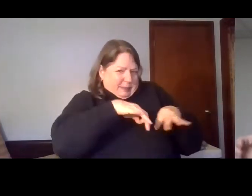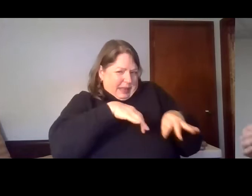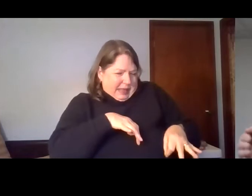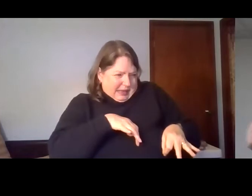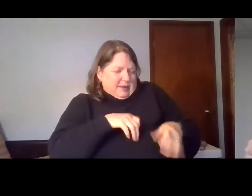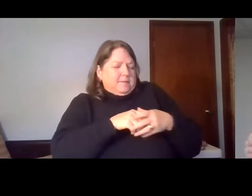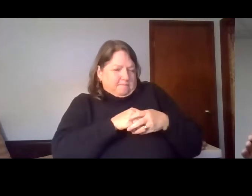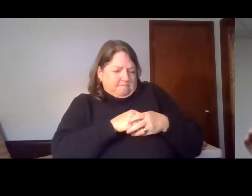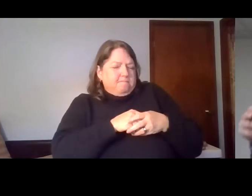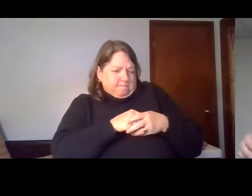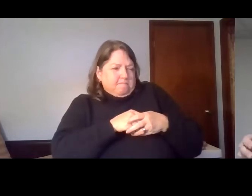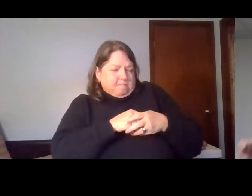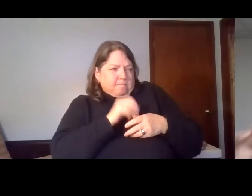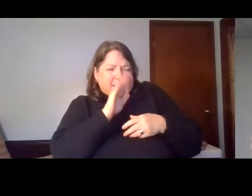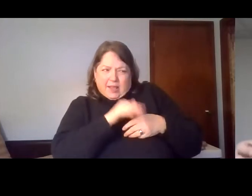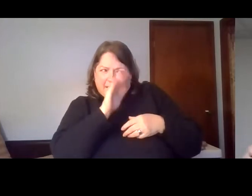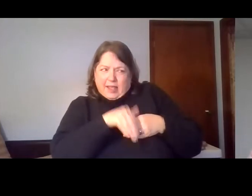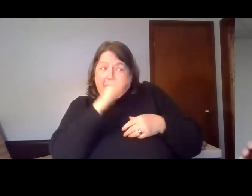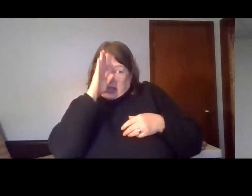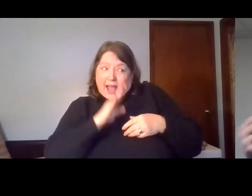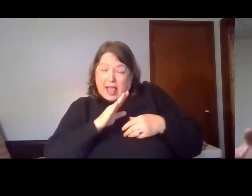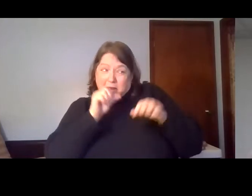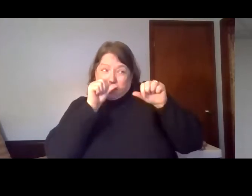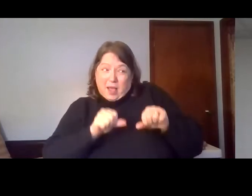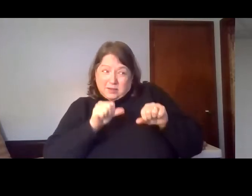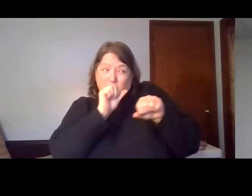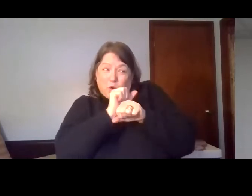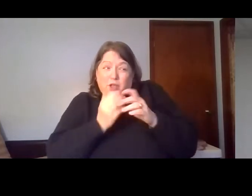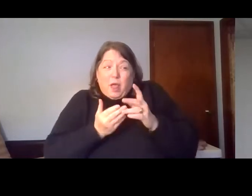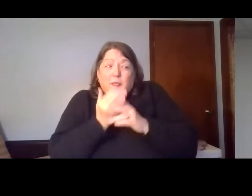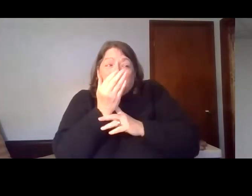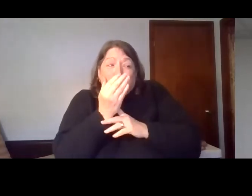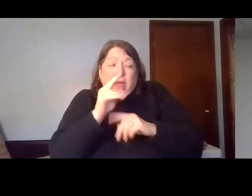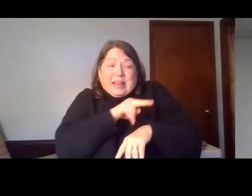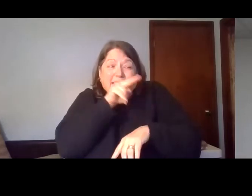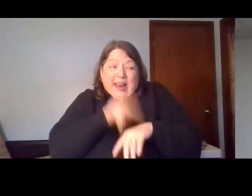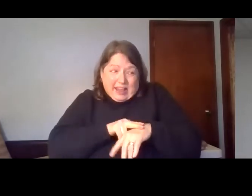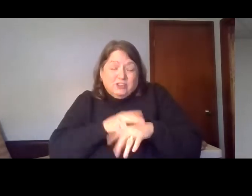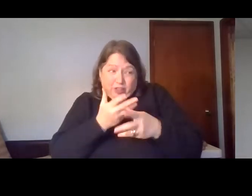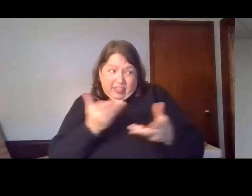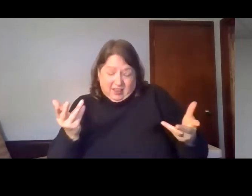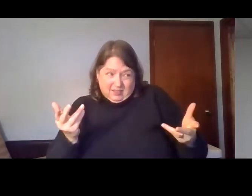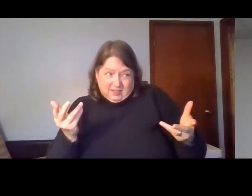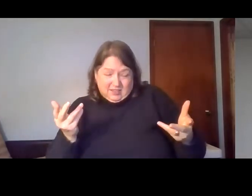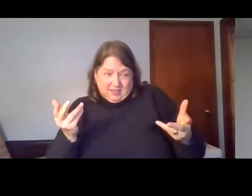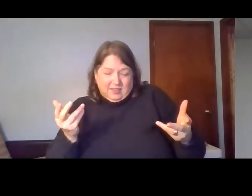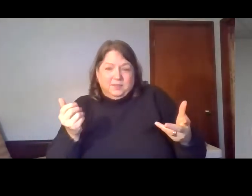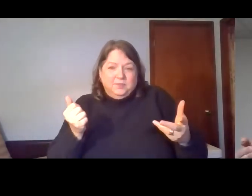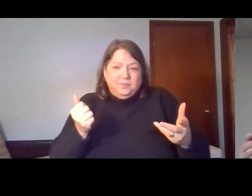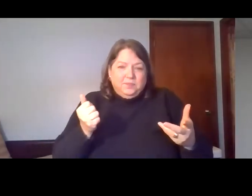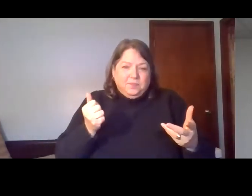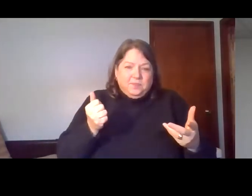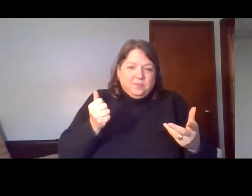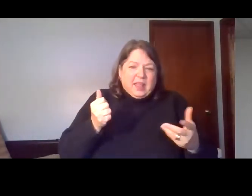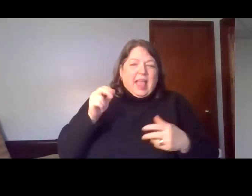moves through natural phenomena, threatening ways, fearful ways, through natural phenomena. And he addresses